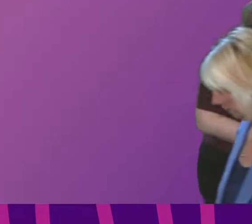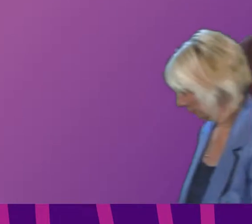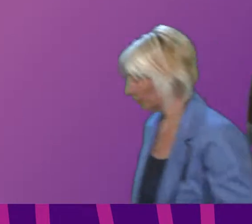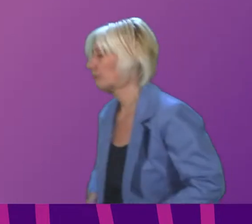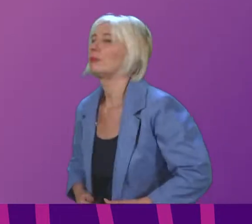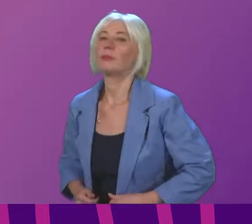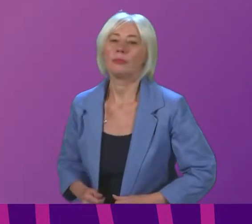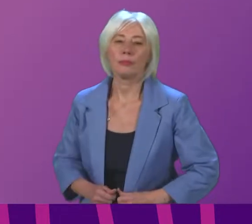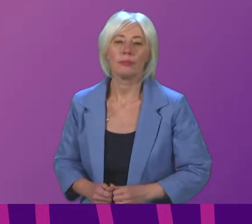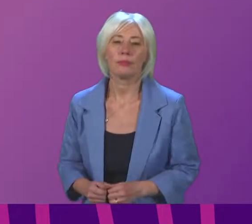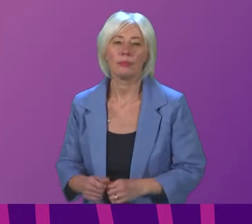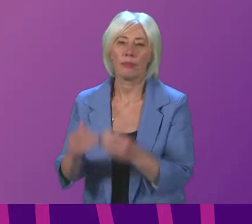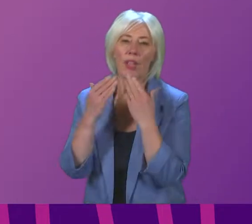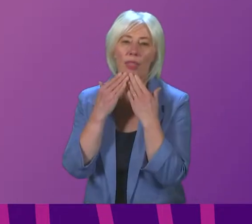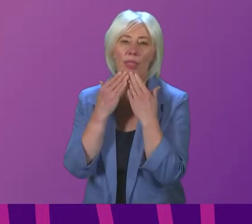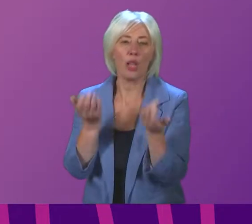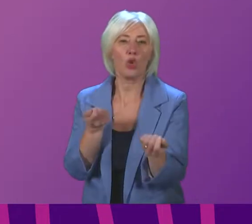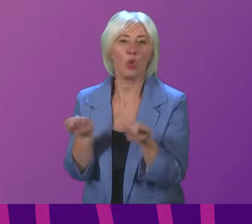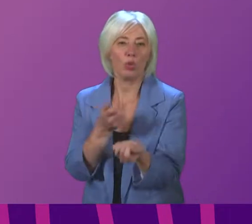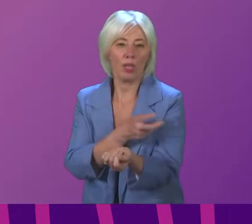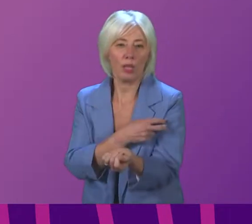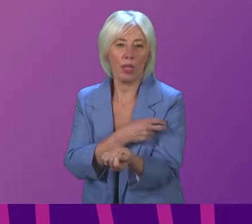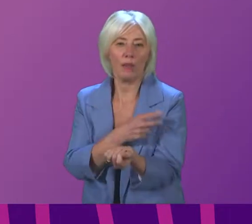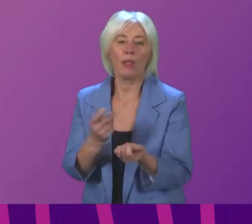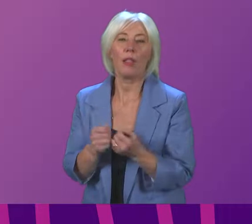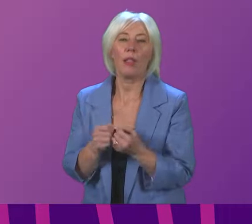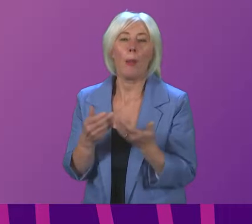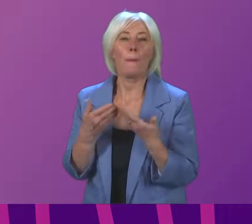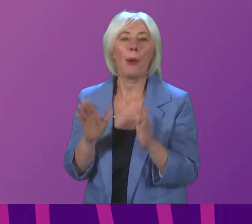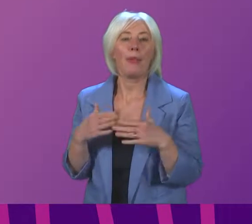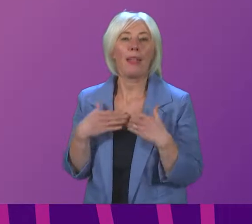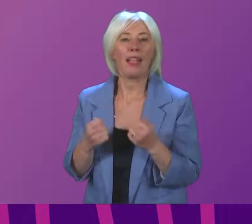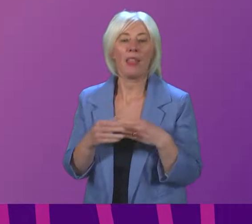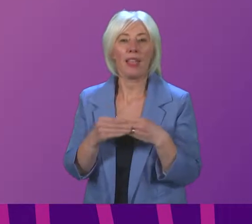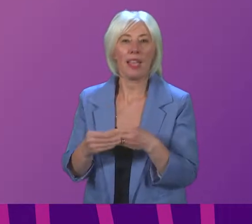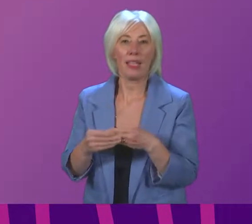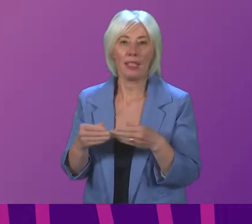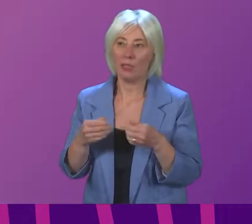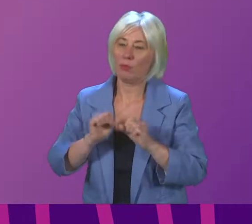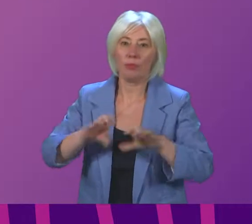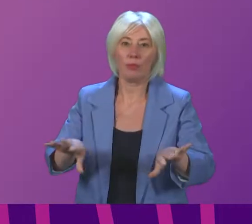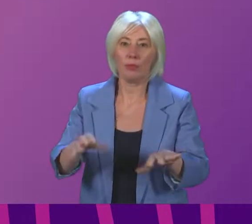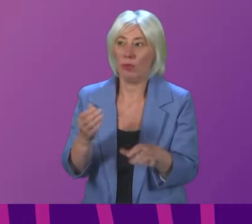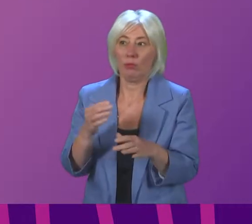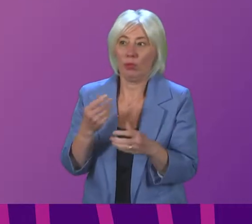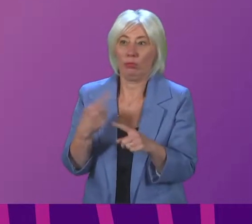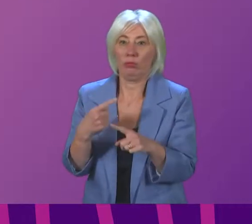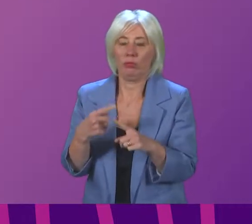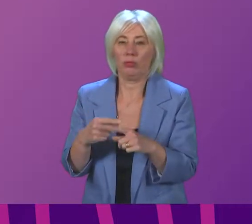Thank you presenting officer Within hours of the public health guidance being issued my constituent Joe Lawrence who runs a catering business in East